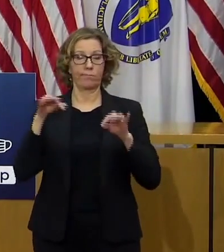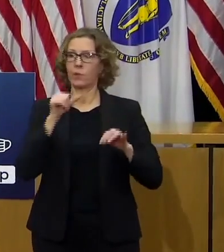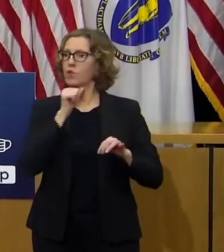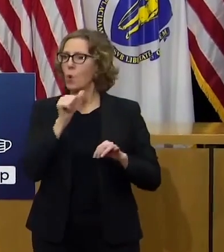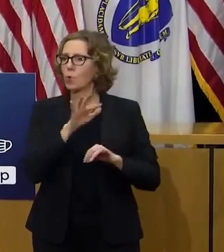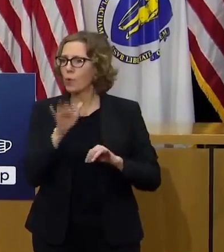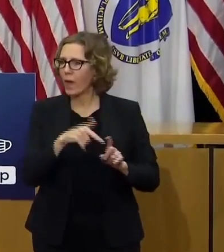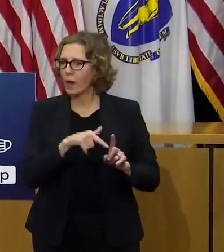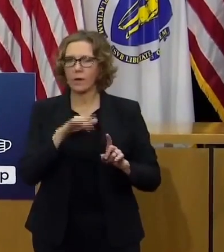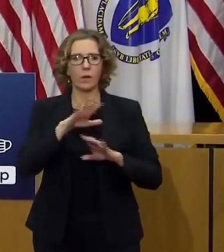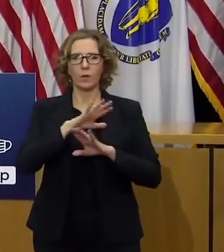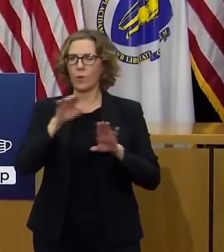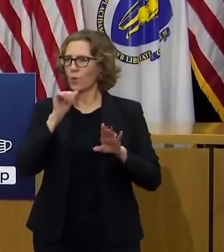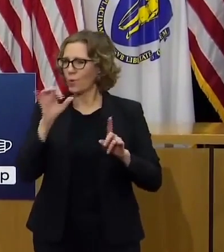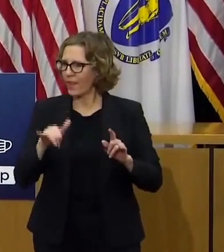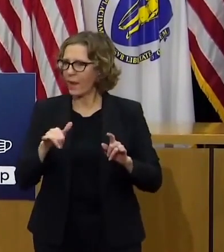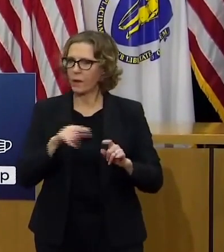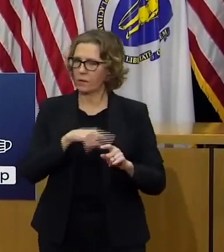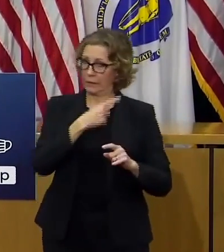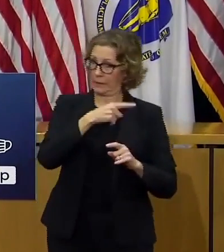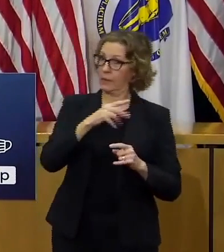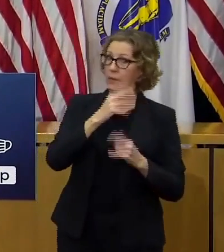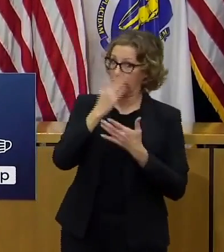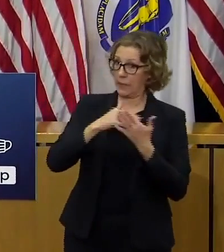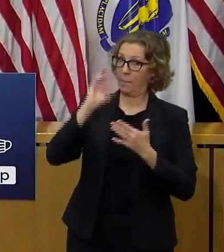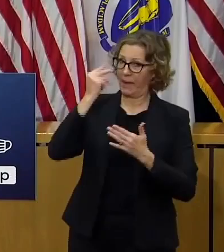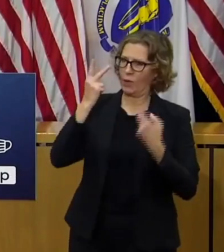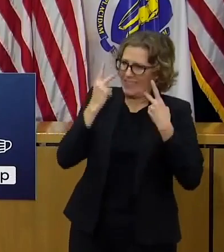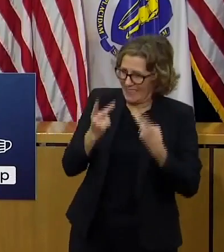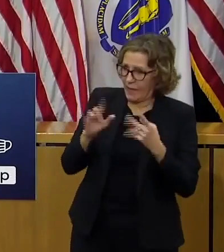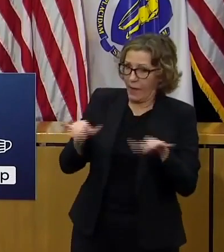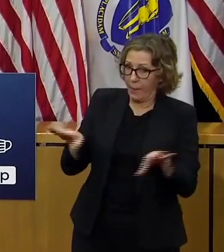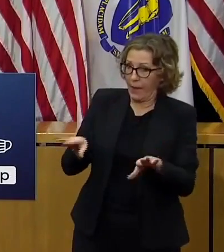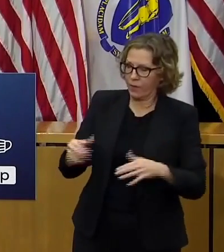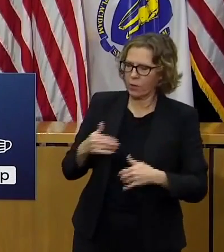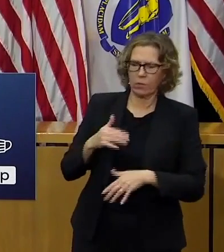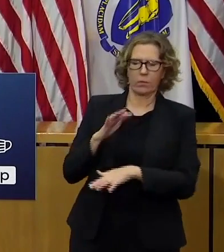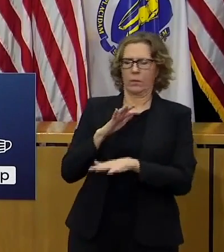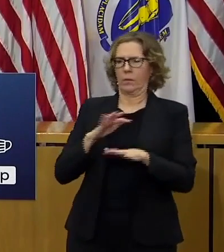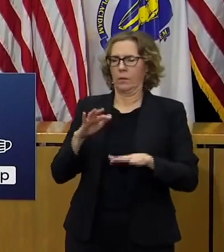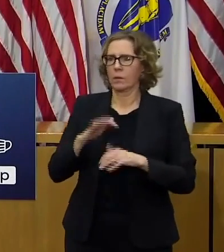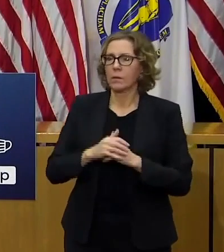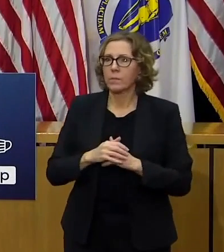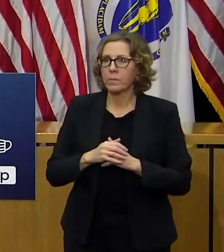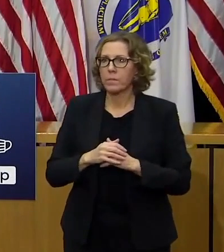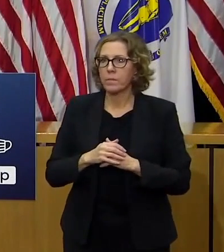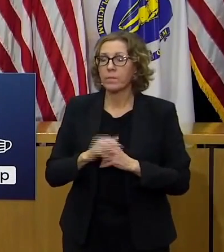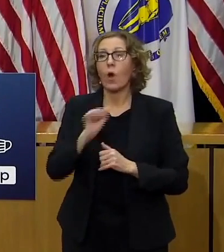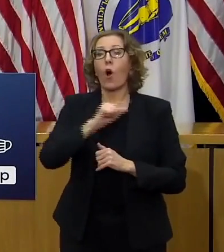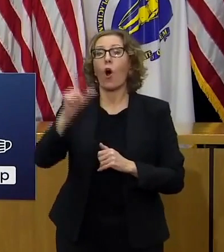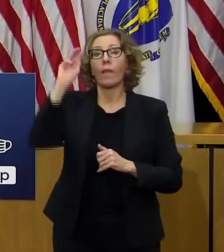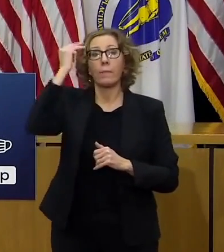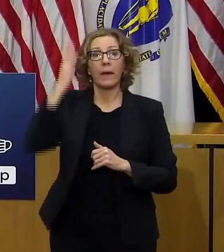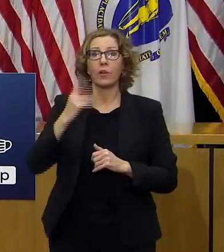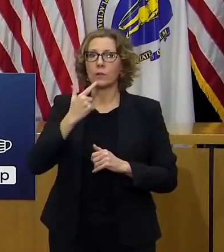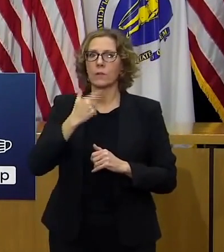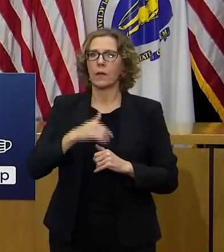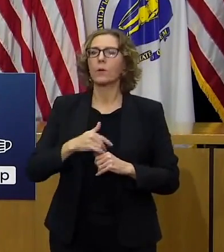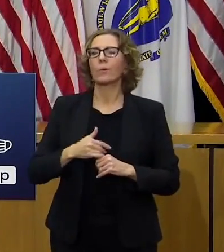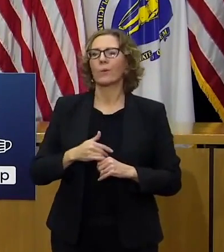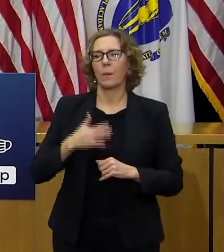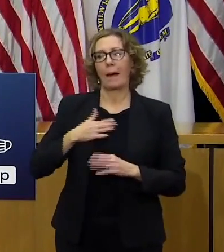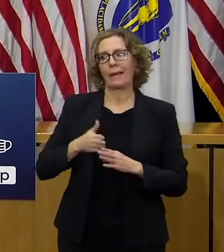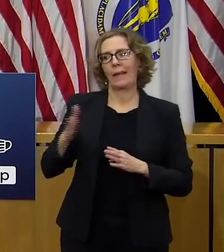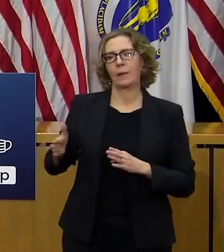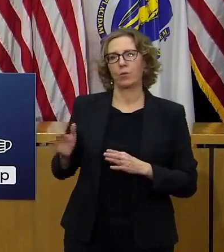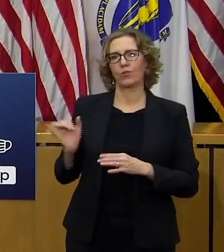of thing that you should seek to avoid all of them they all acknowledge some of you talk about their own neighbors